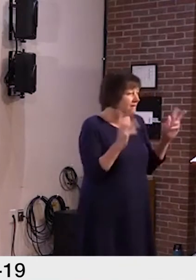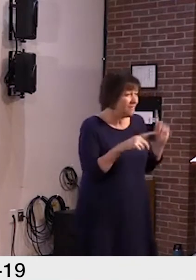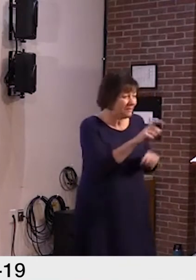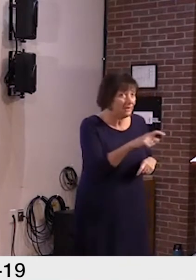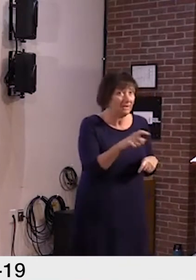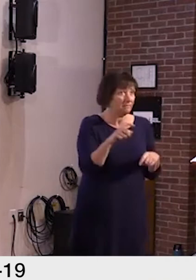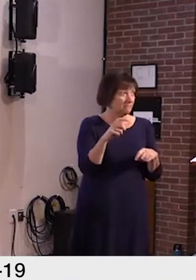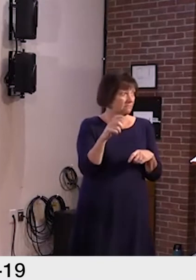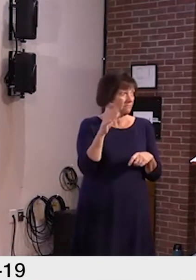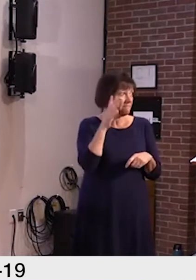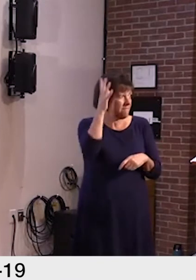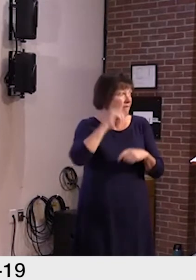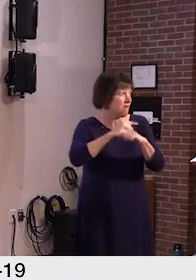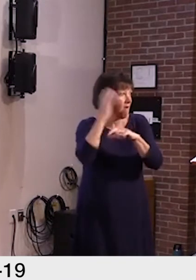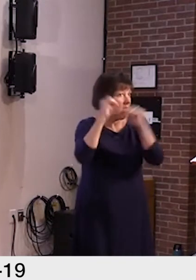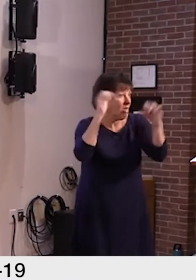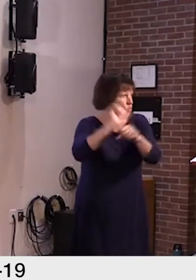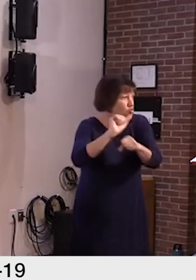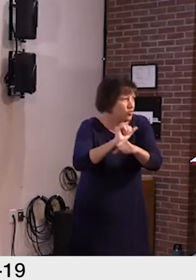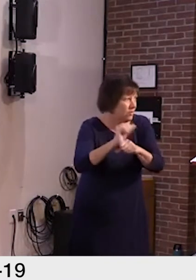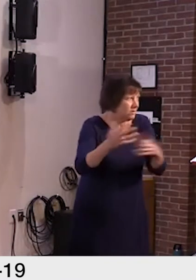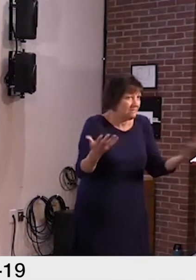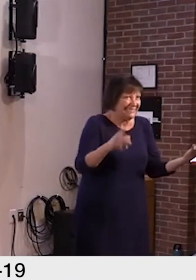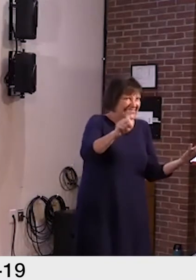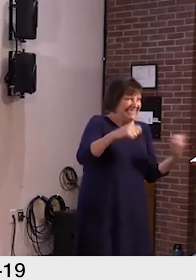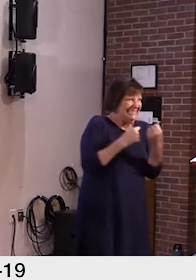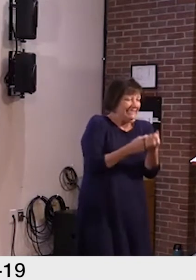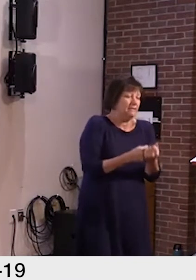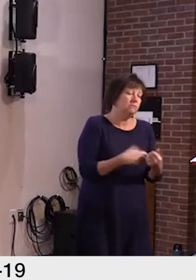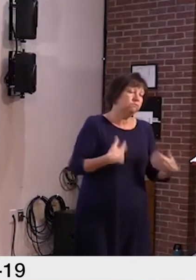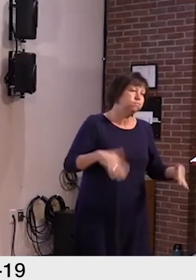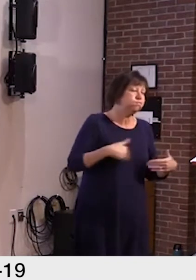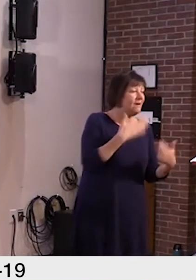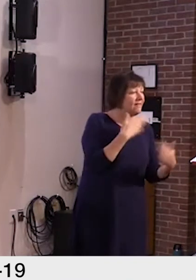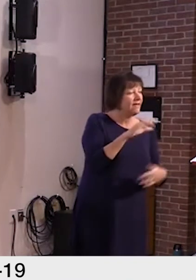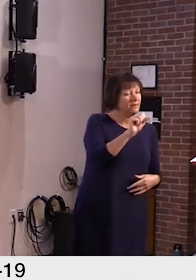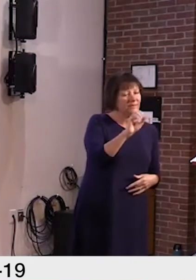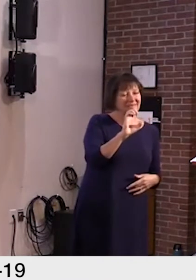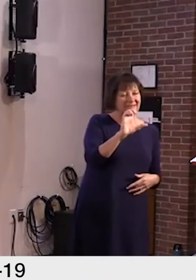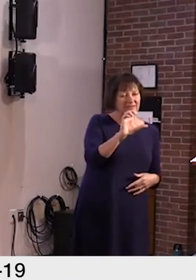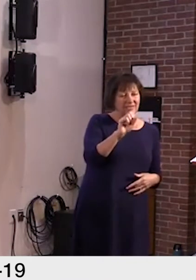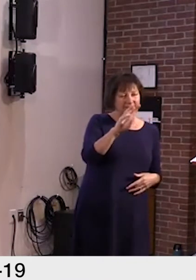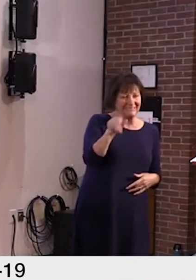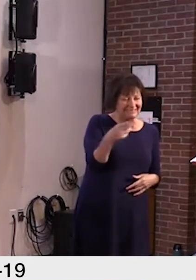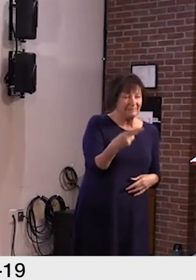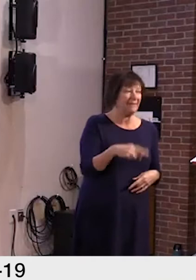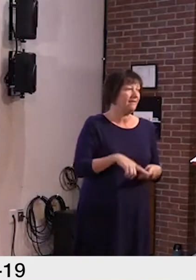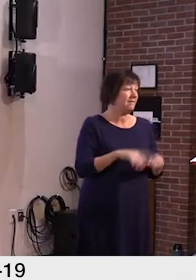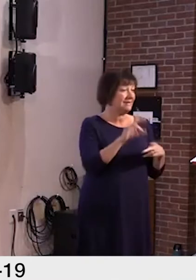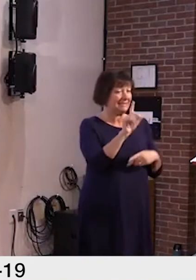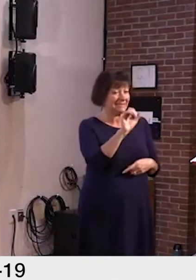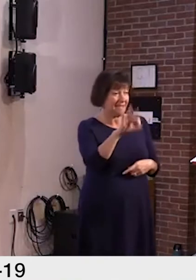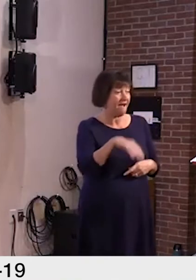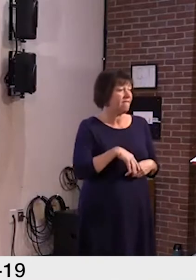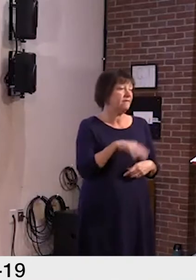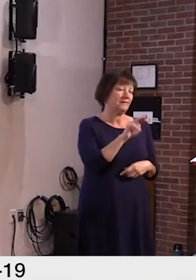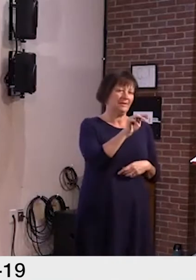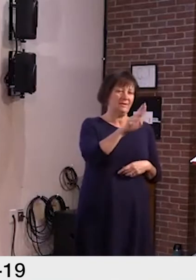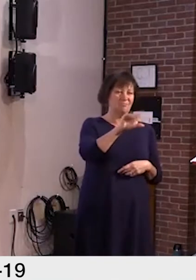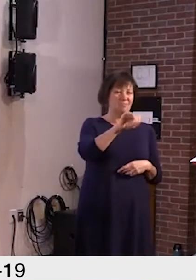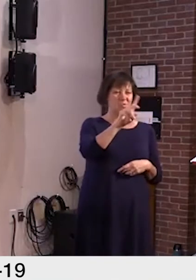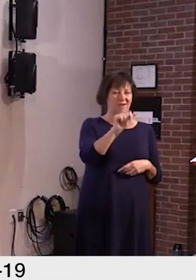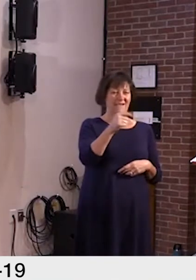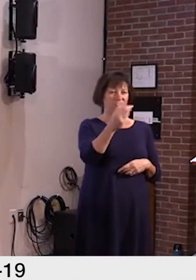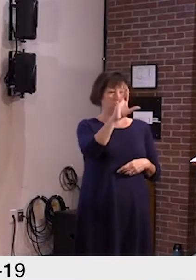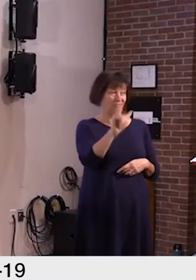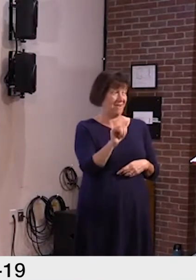working families. And I appreciate Secretary Smith and the Department for Children and Families, particularly Miranda Gray, the state lead at DCF